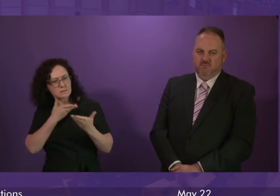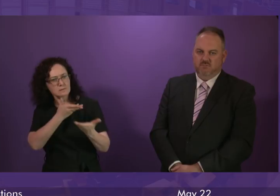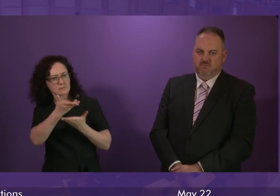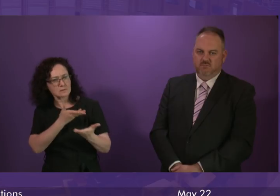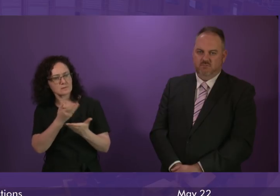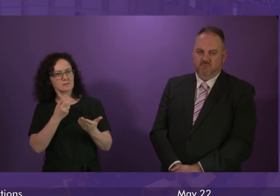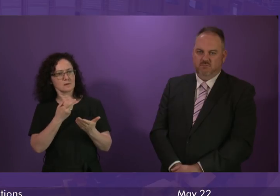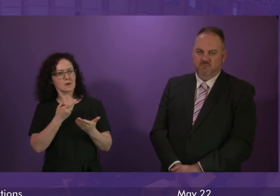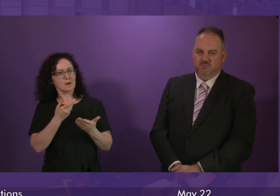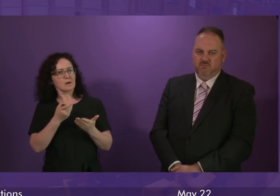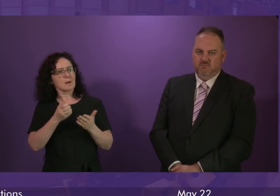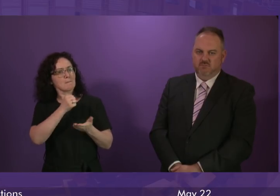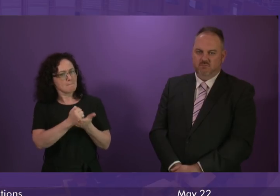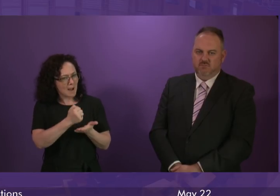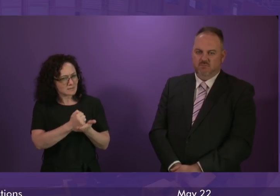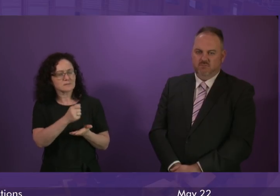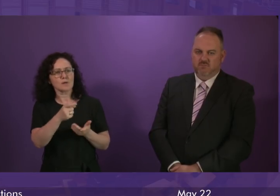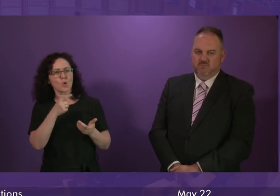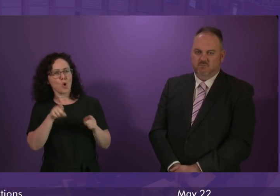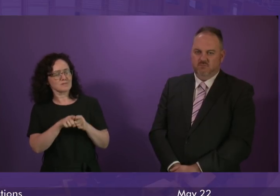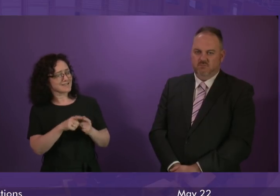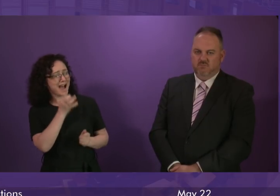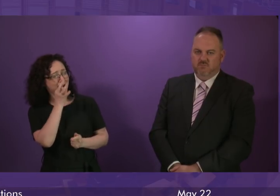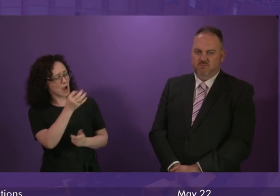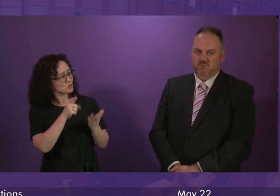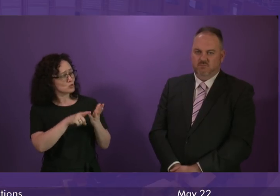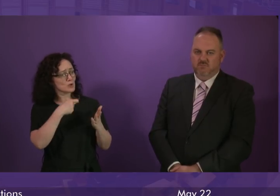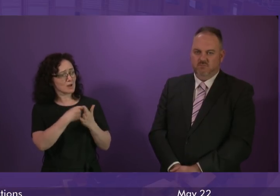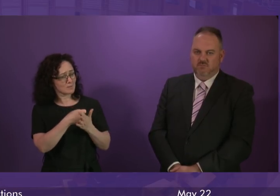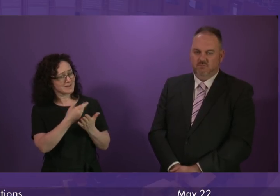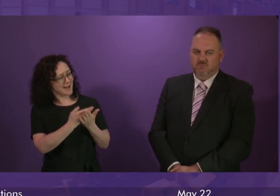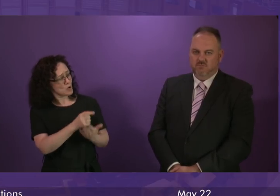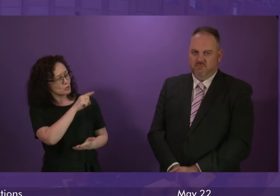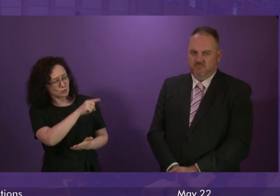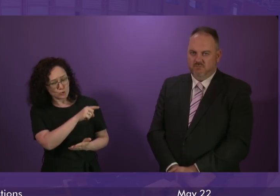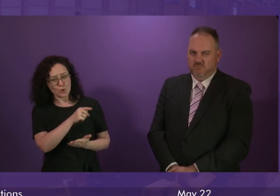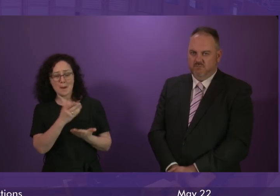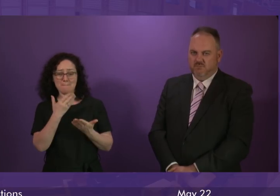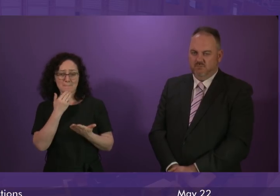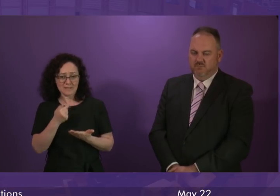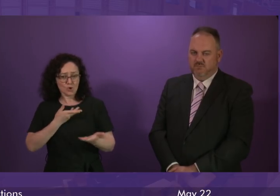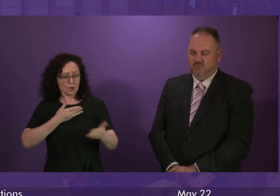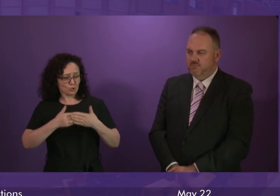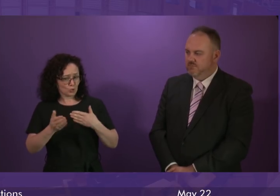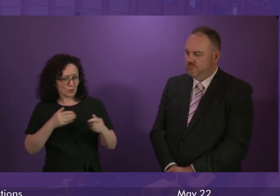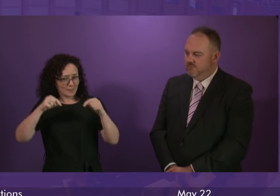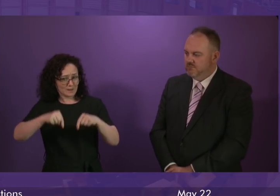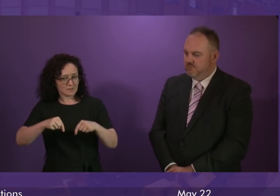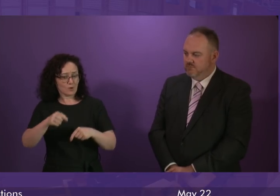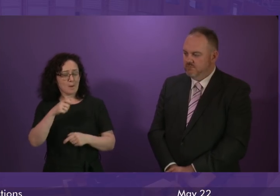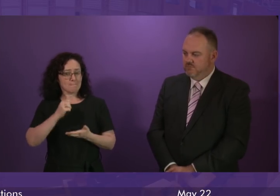banks, and we will continue to press the UK Government to use the powers and levers at their disposal to get the fairest possible deal for consumers.